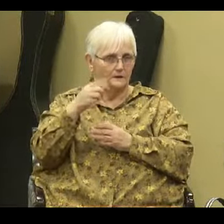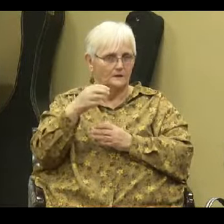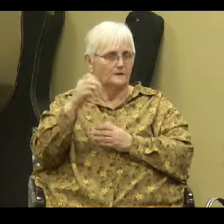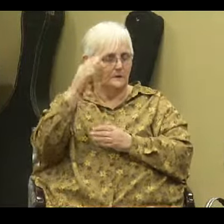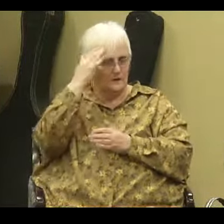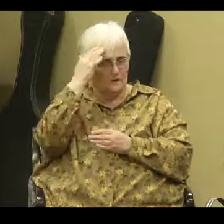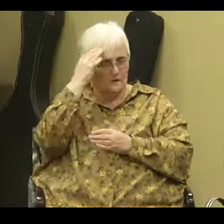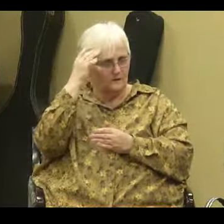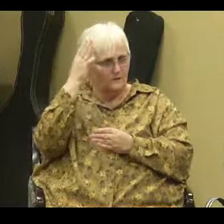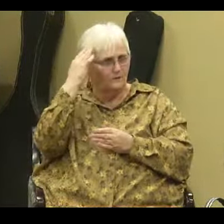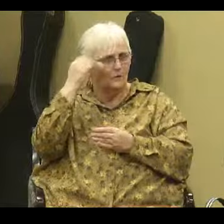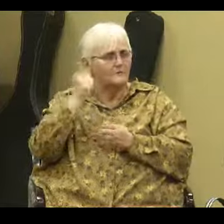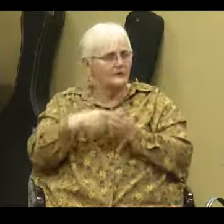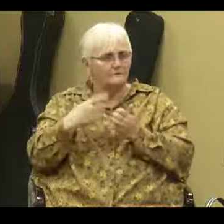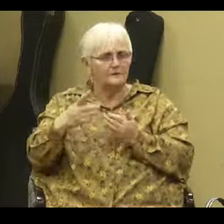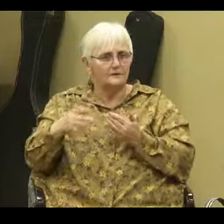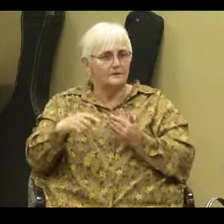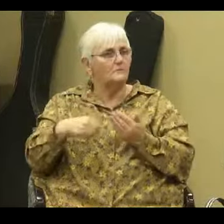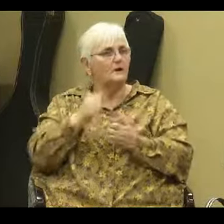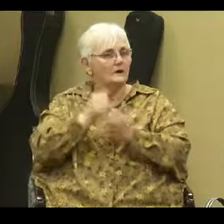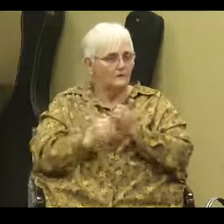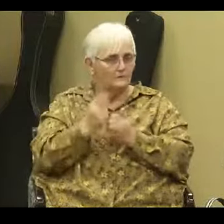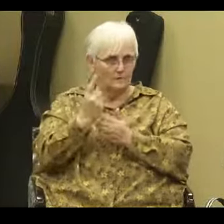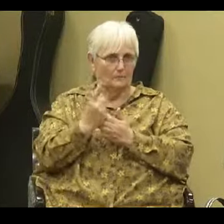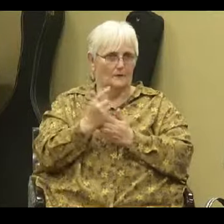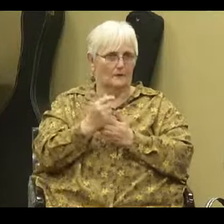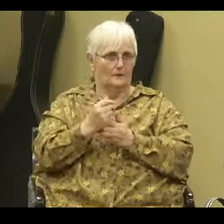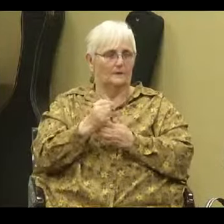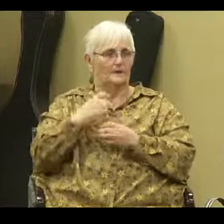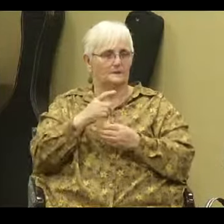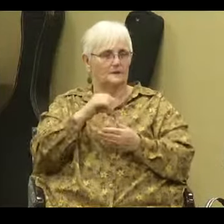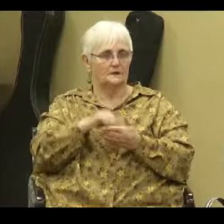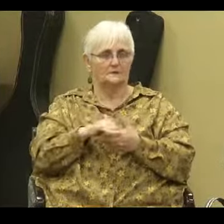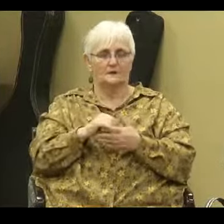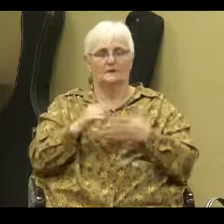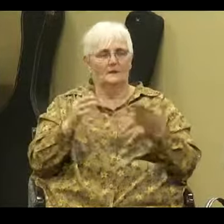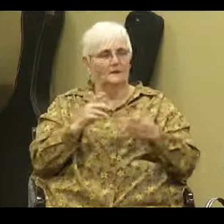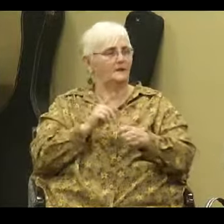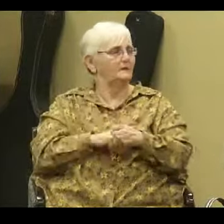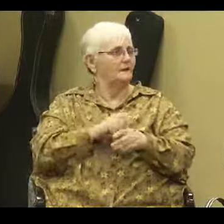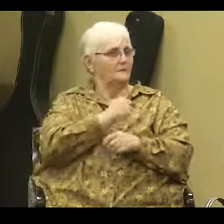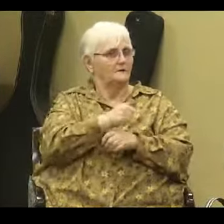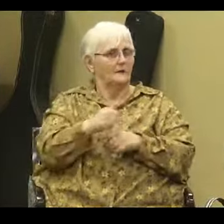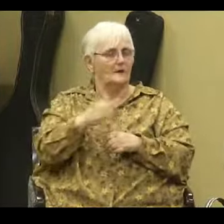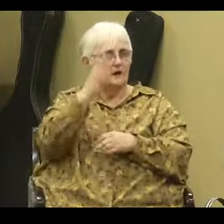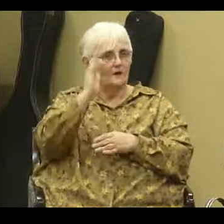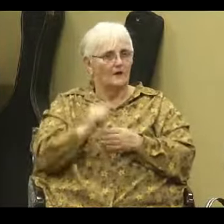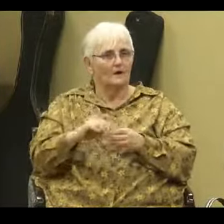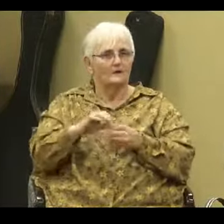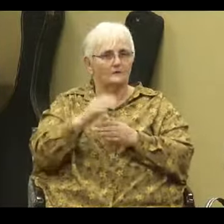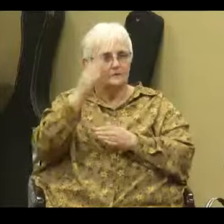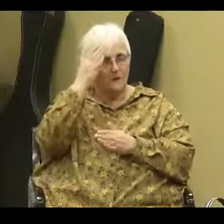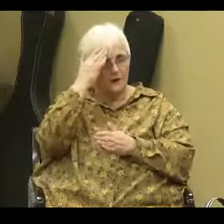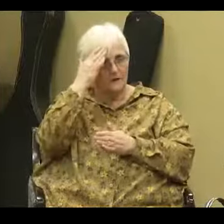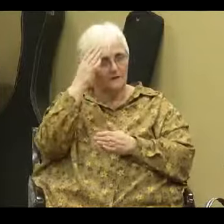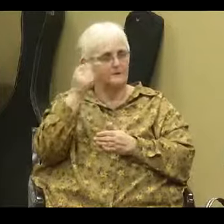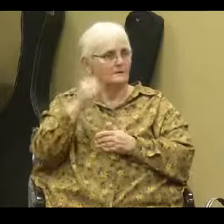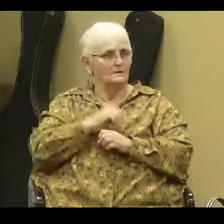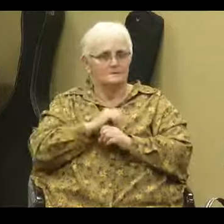knows everything about everybody. All right. I say this quite often. Okay? He's a God of knowledge. Amen. There's nothing He doesn't